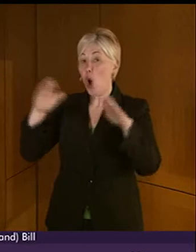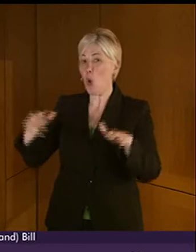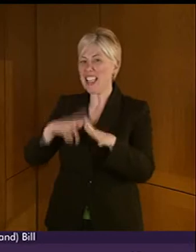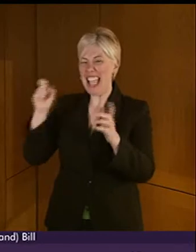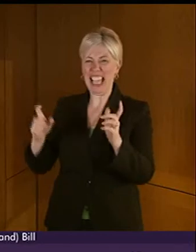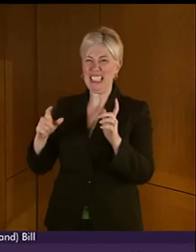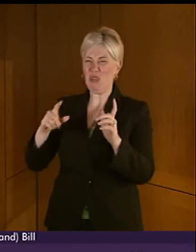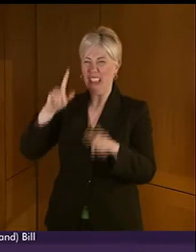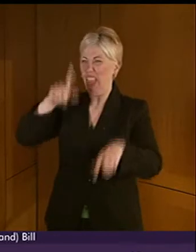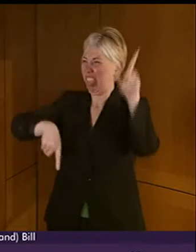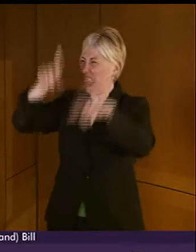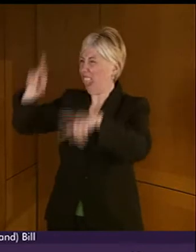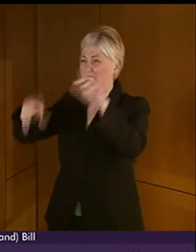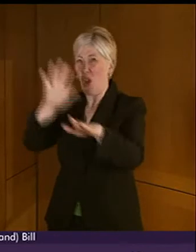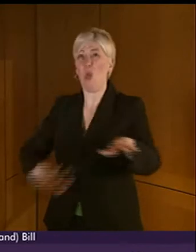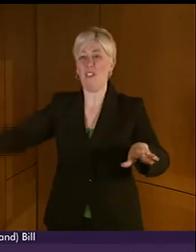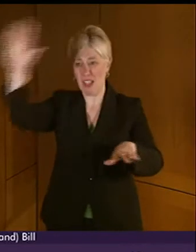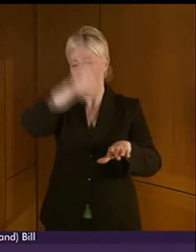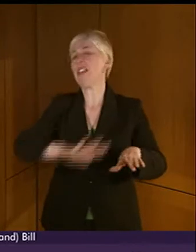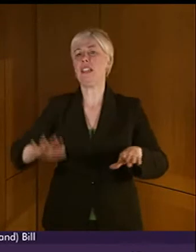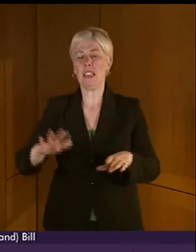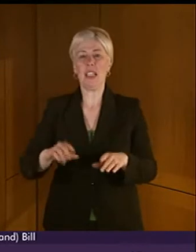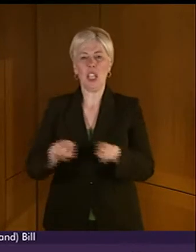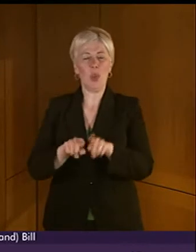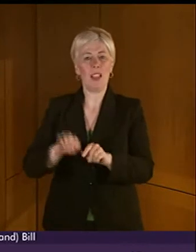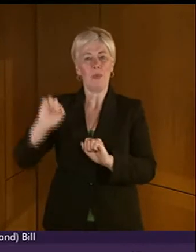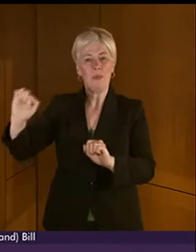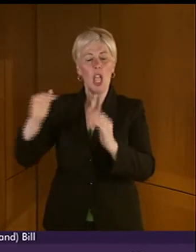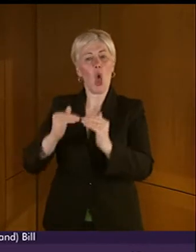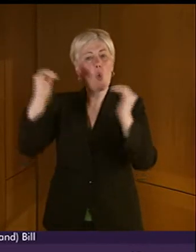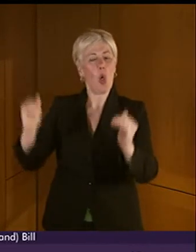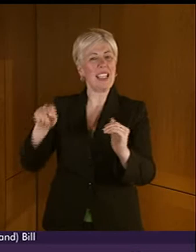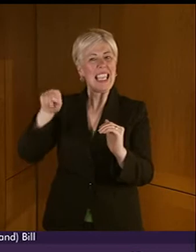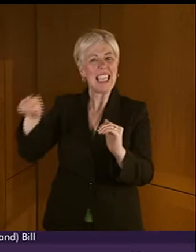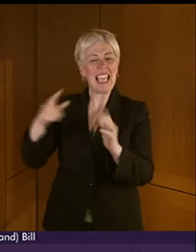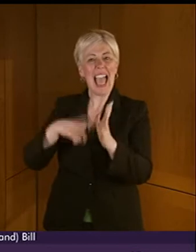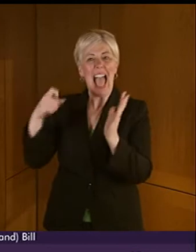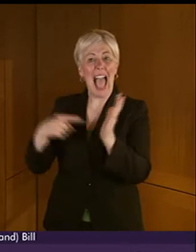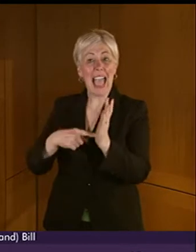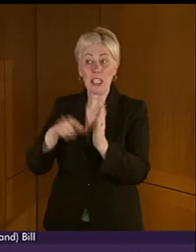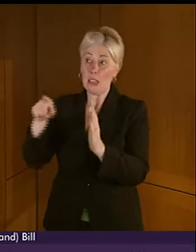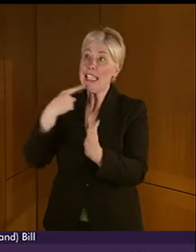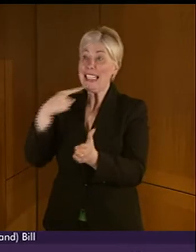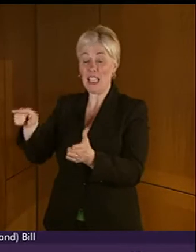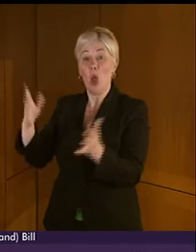it misses the point about the fact that the equality legislation will do nothing for promoting BSL as a